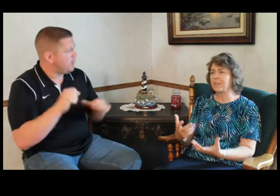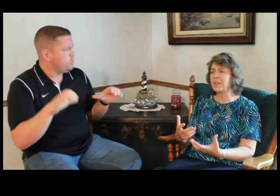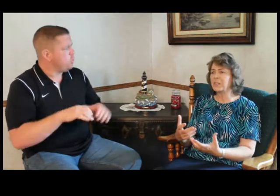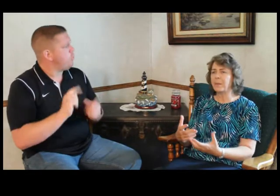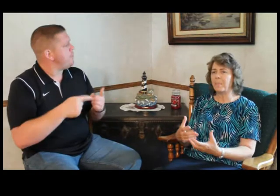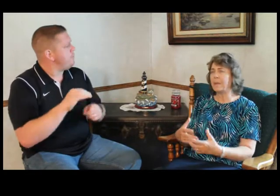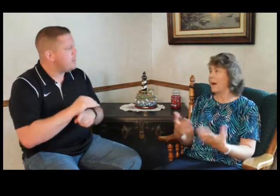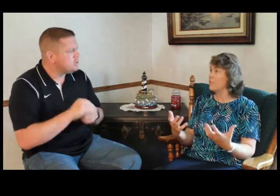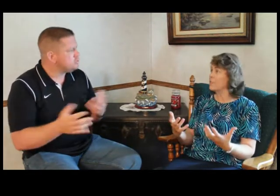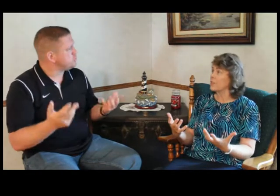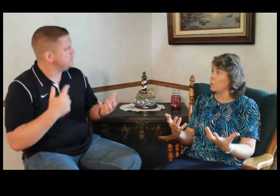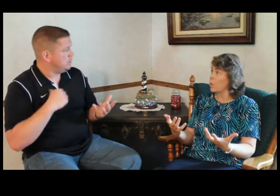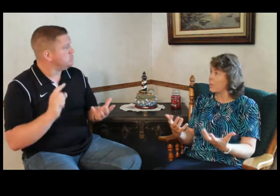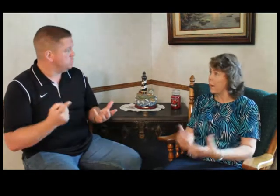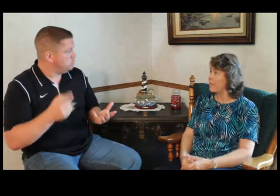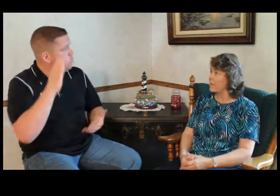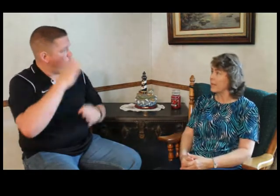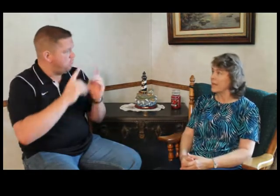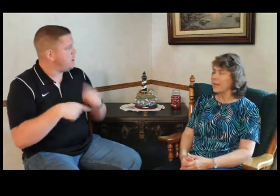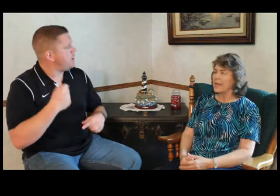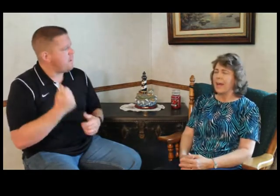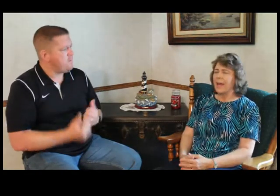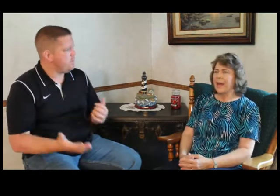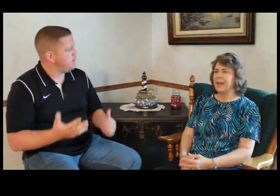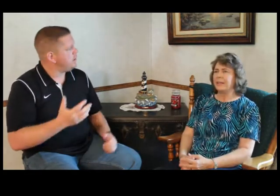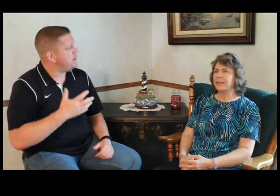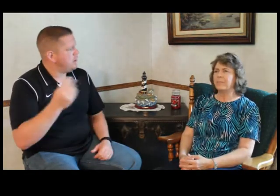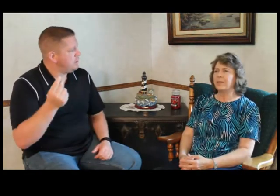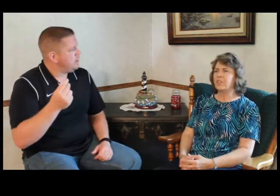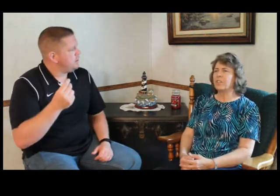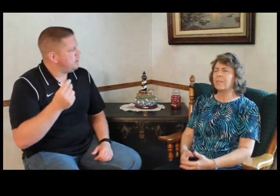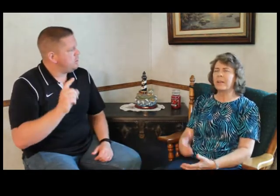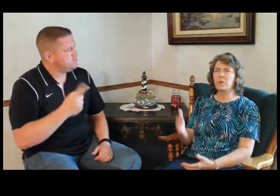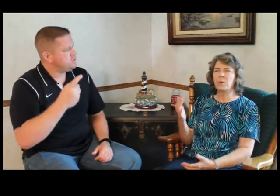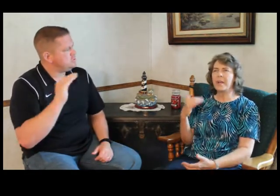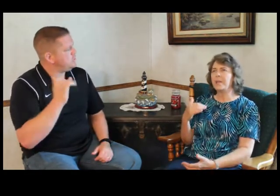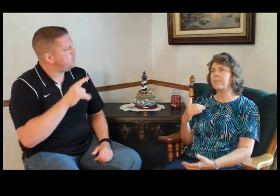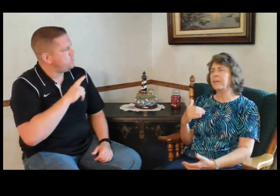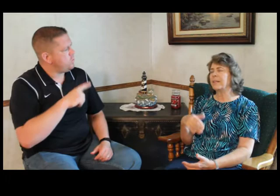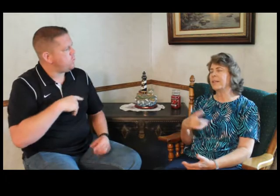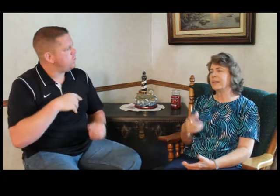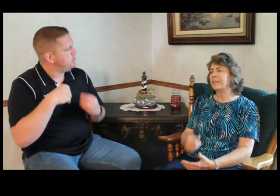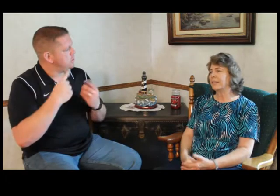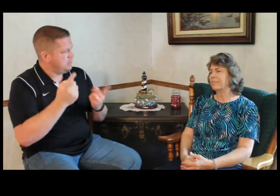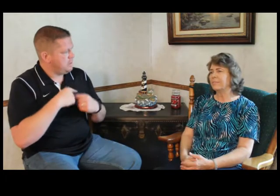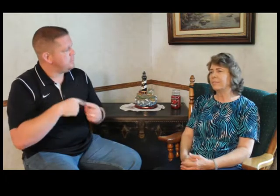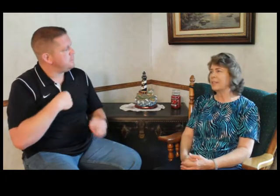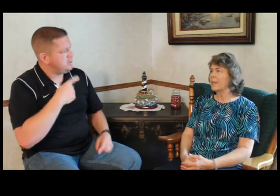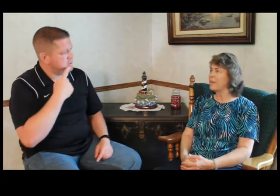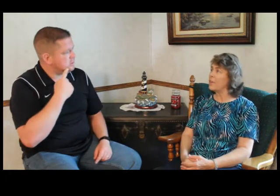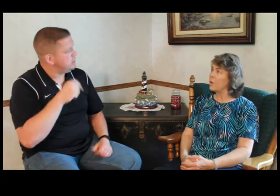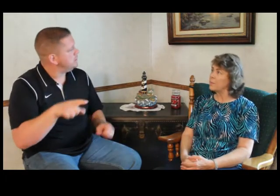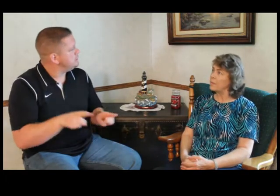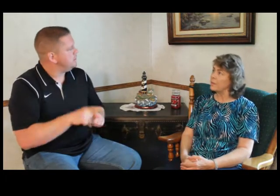ministry? I mean, I was just worried about everything. And it just seemed like the Lord came to me and said, same thing you've always been doing.